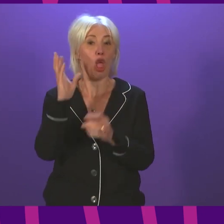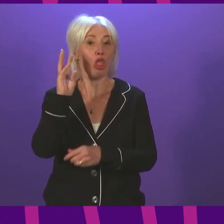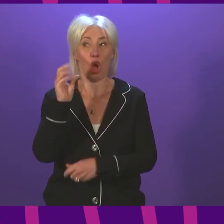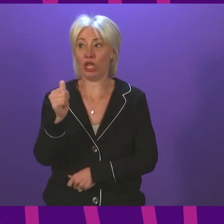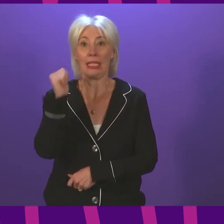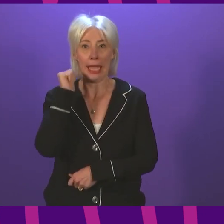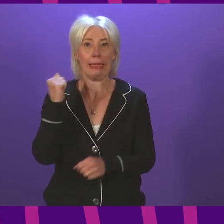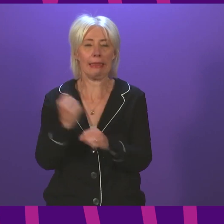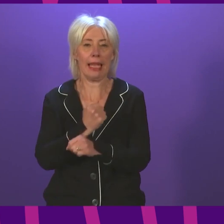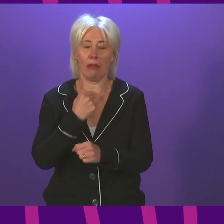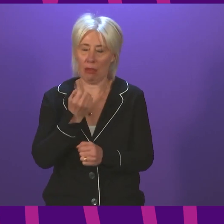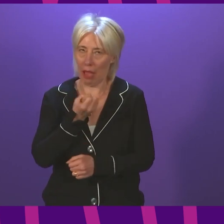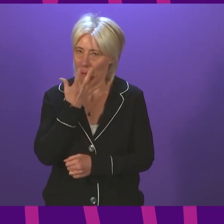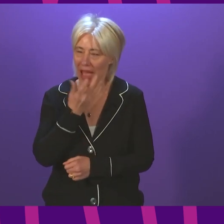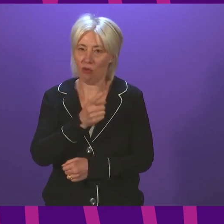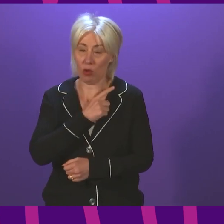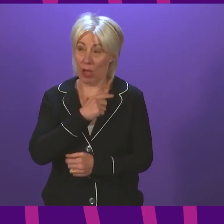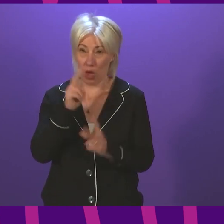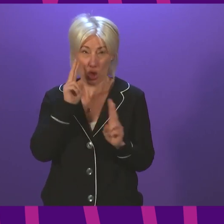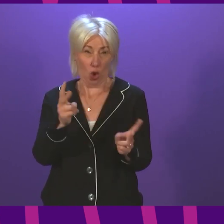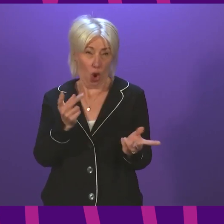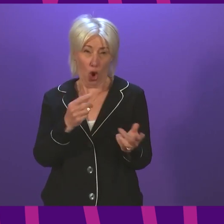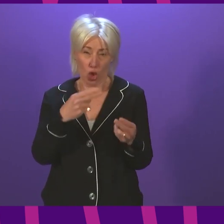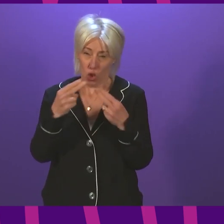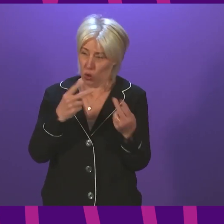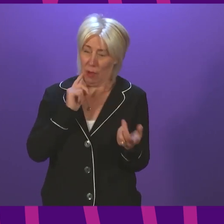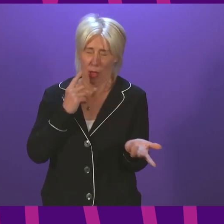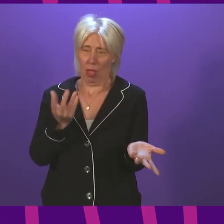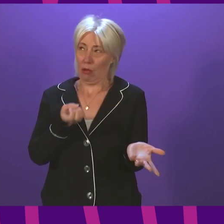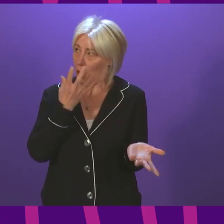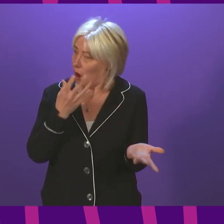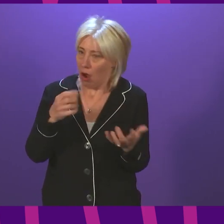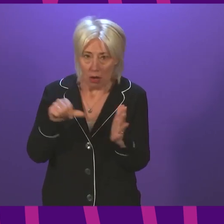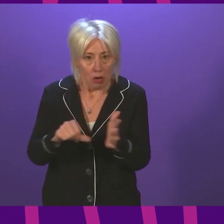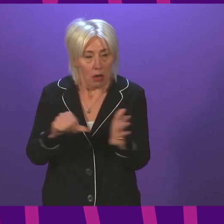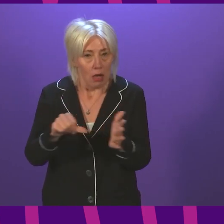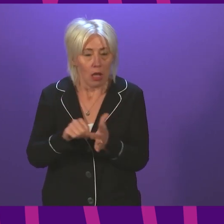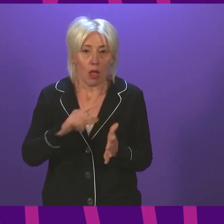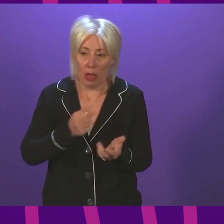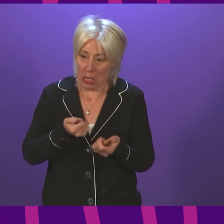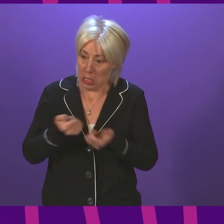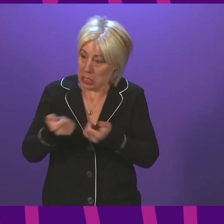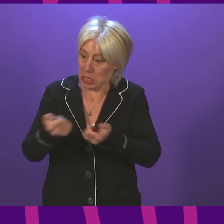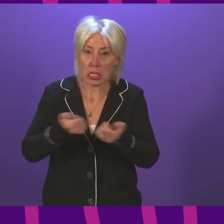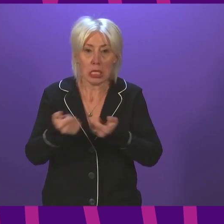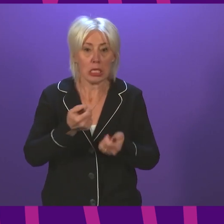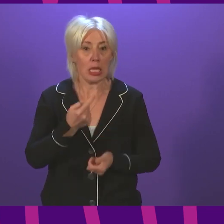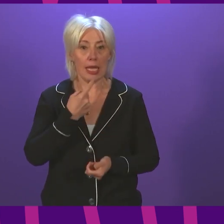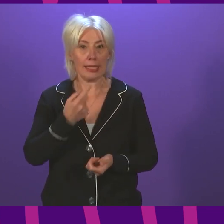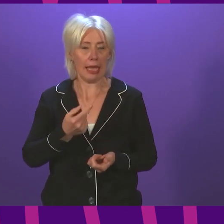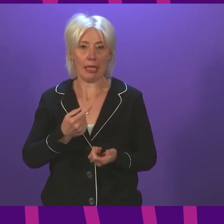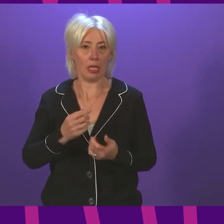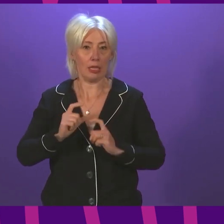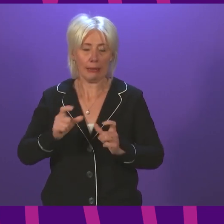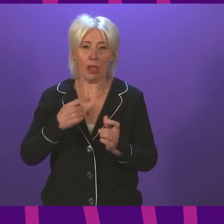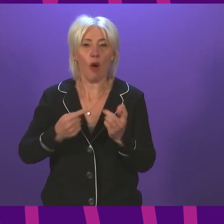a few hours later with the chaotic scenes we saw because people are messaging just now to say they are still putting